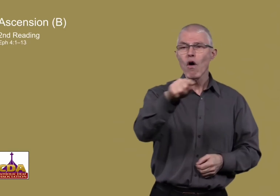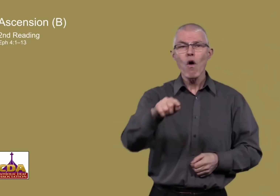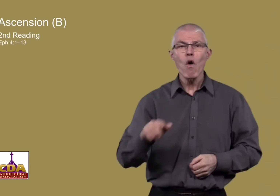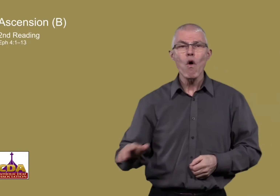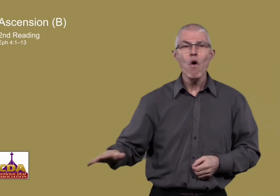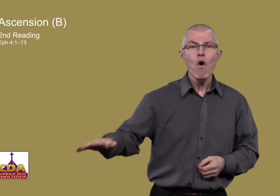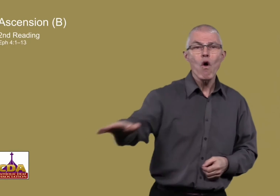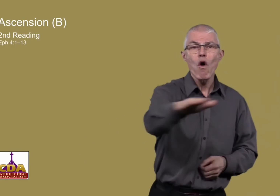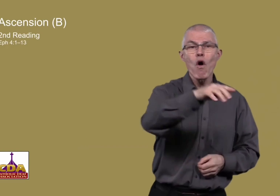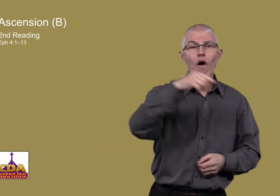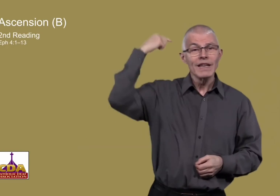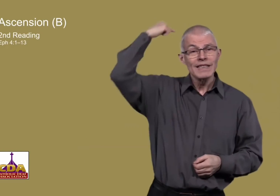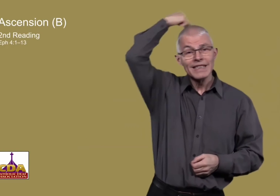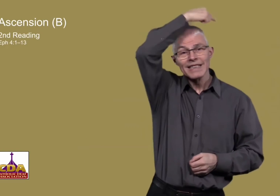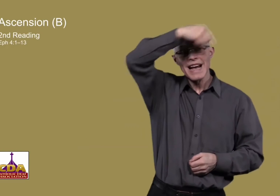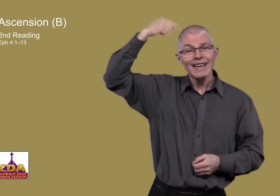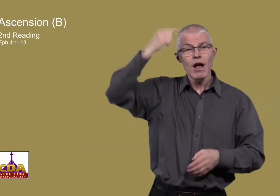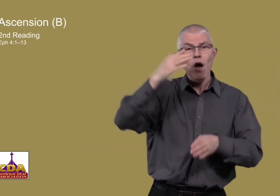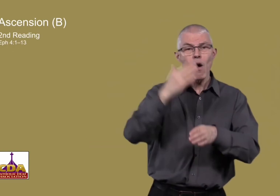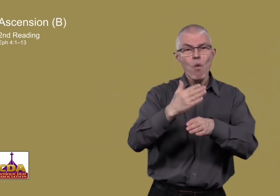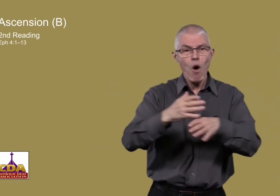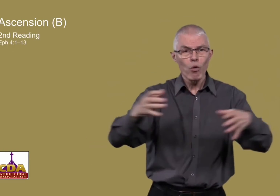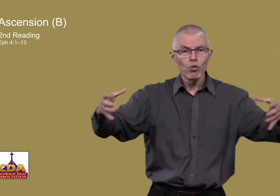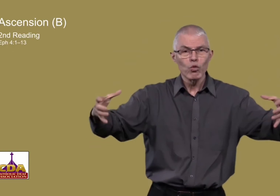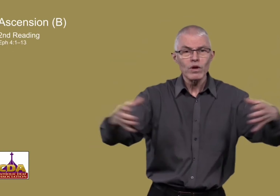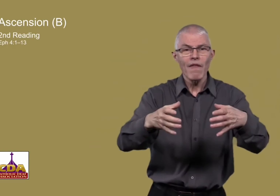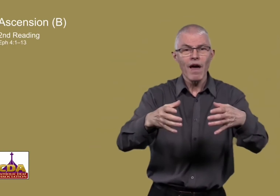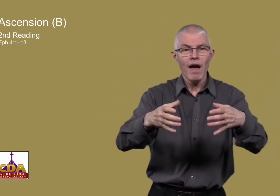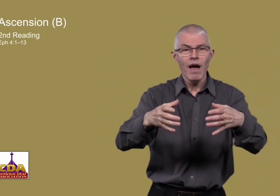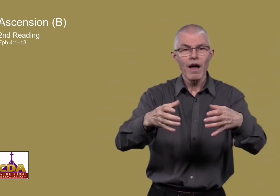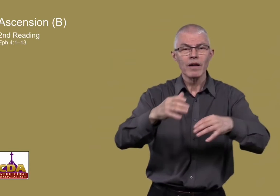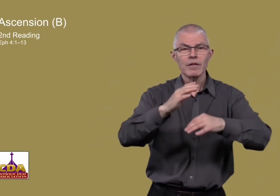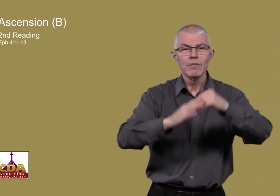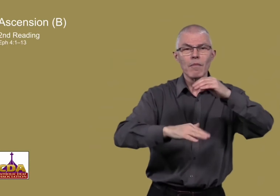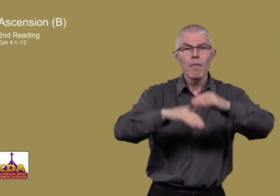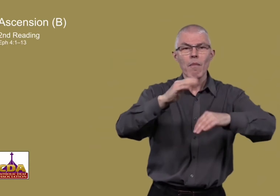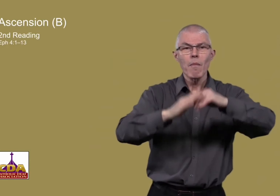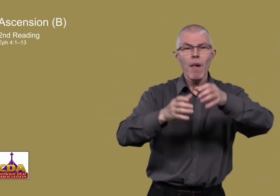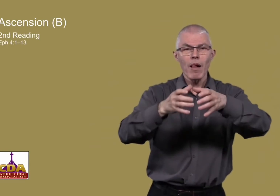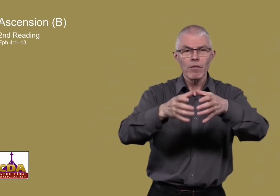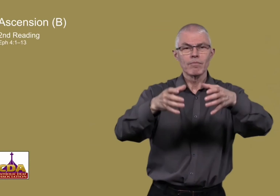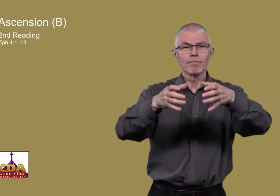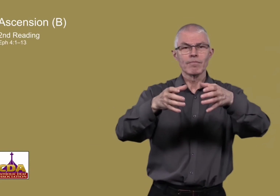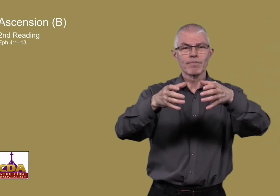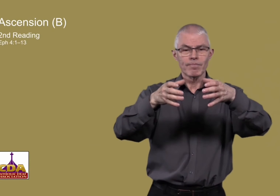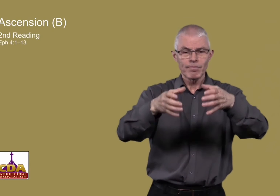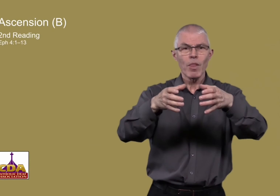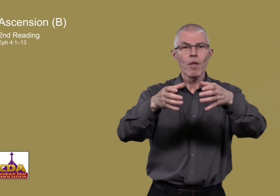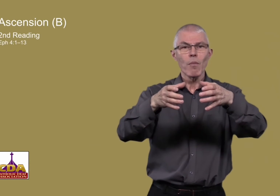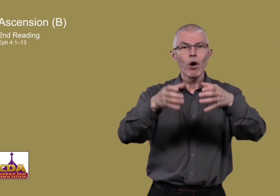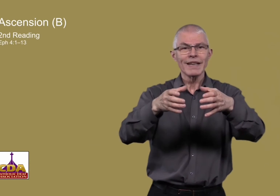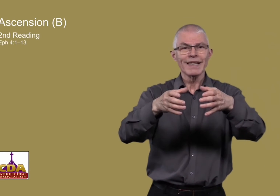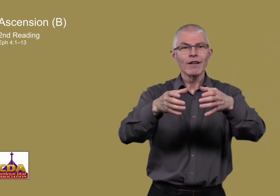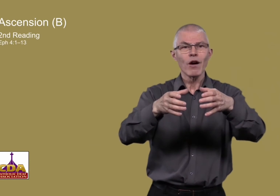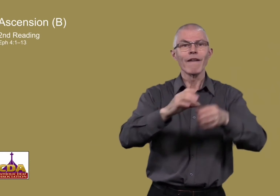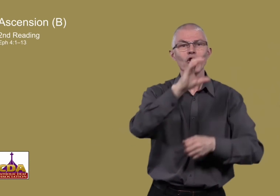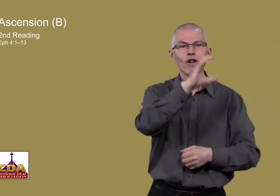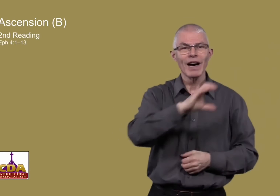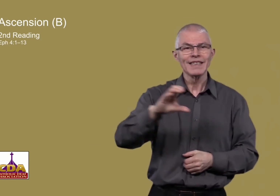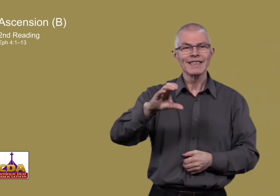So, that all these saints work together to build up the body of Christ.